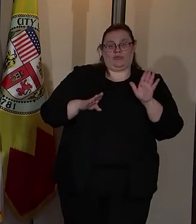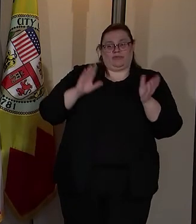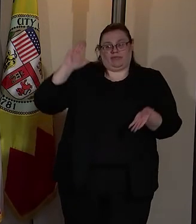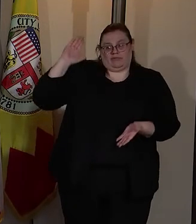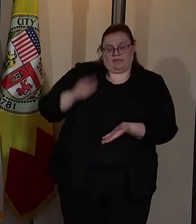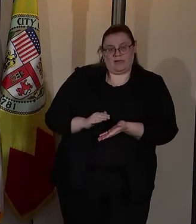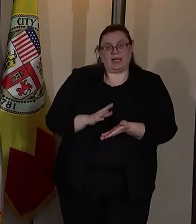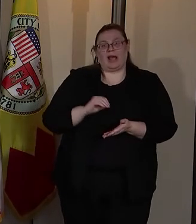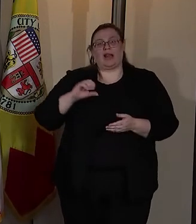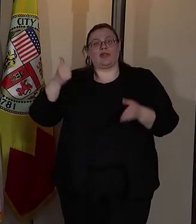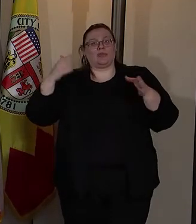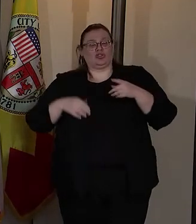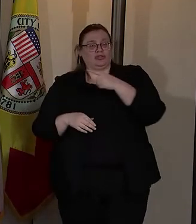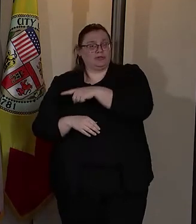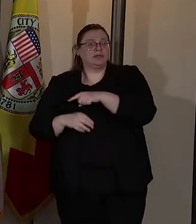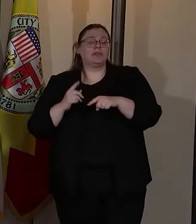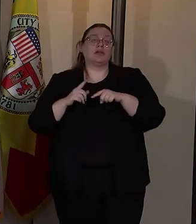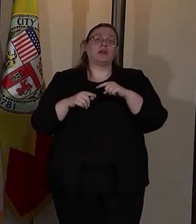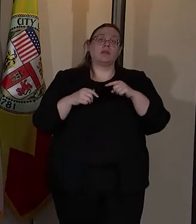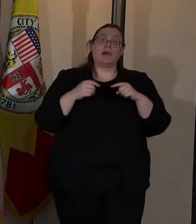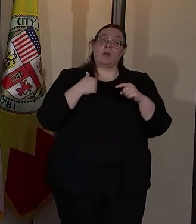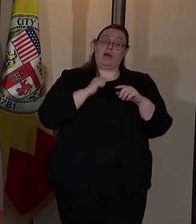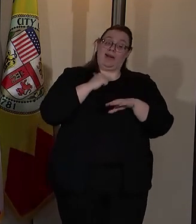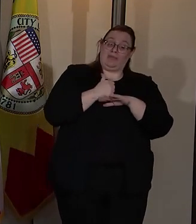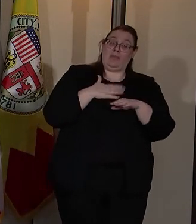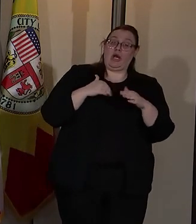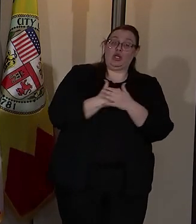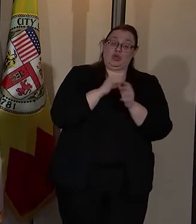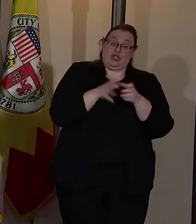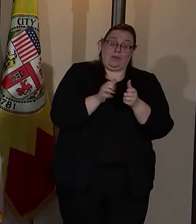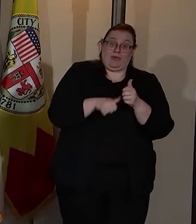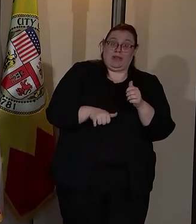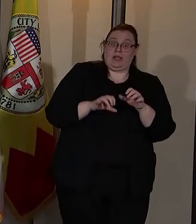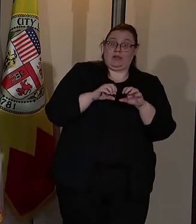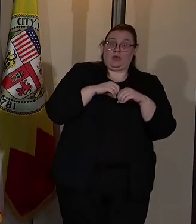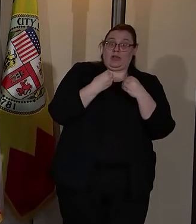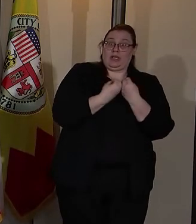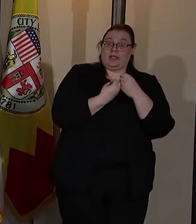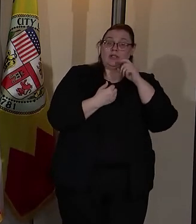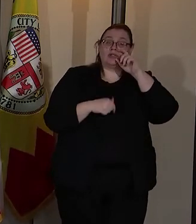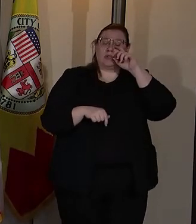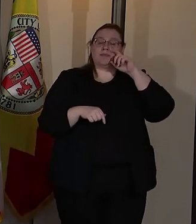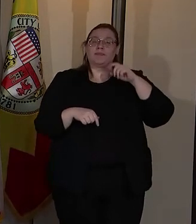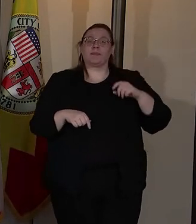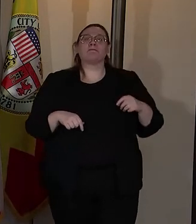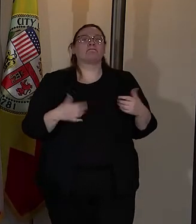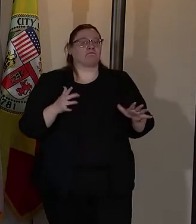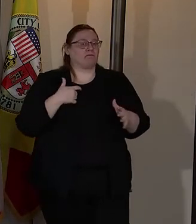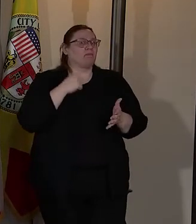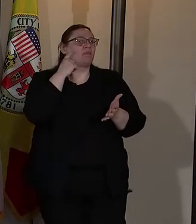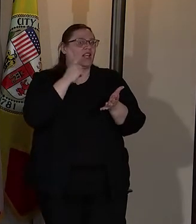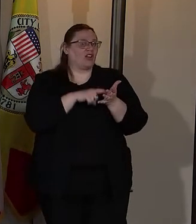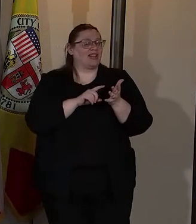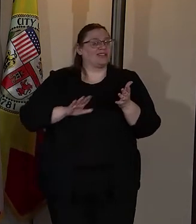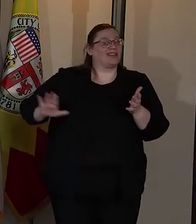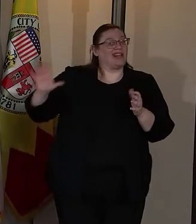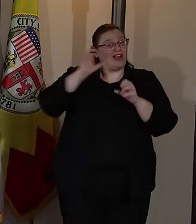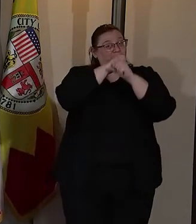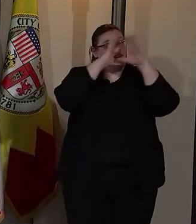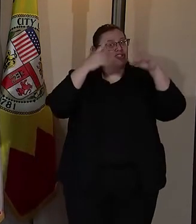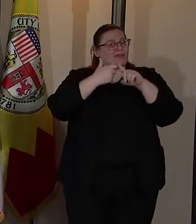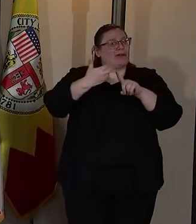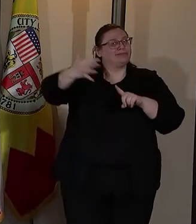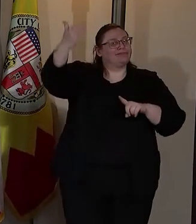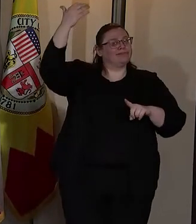But as I started my new chapter with this organization, I recognized that their vision years ago